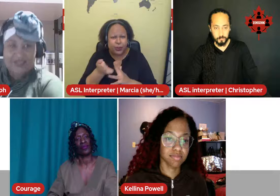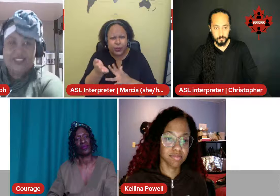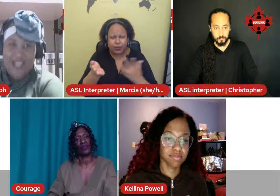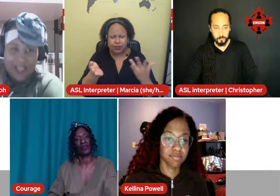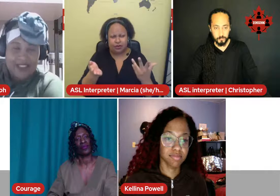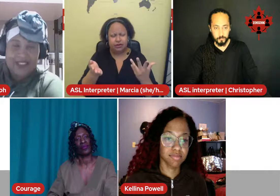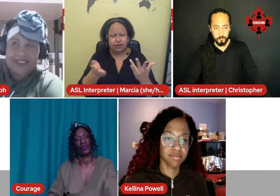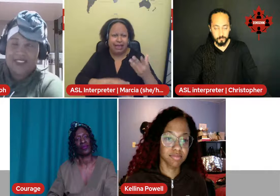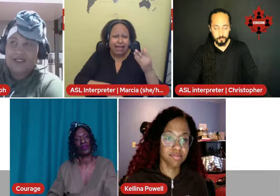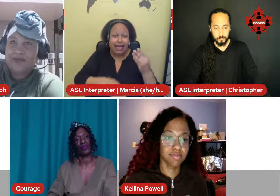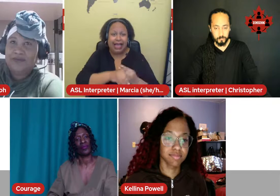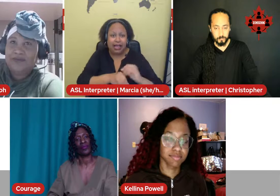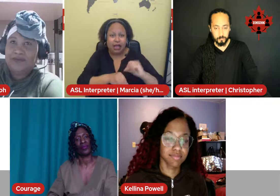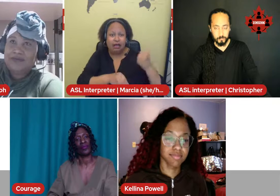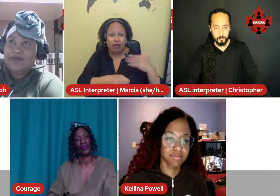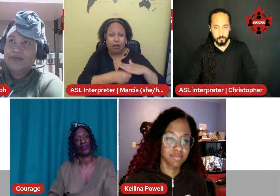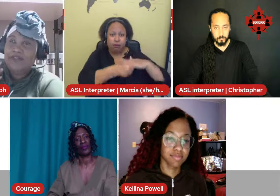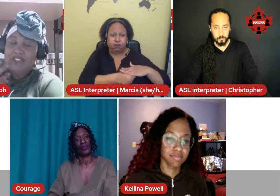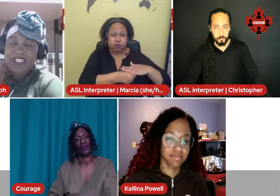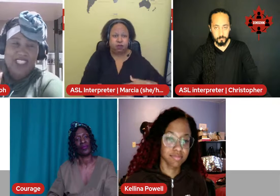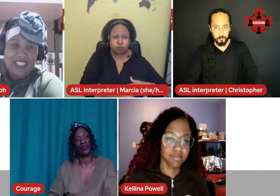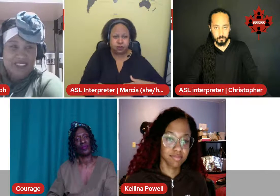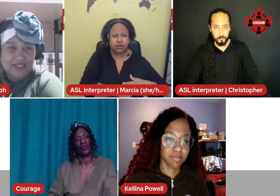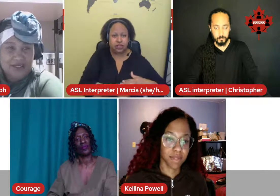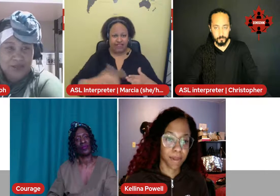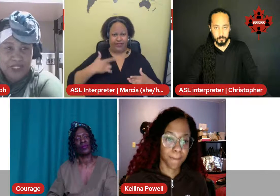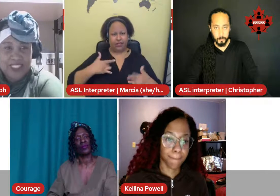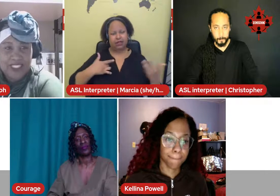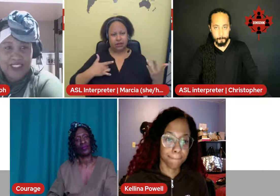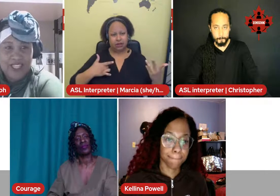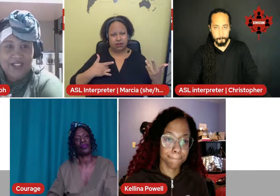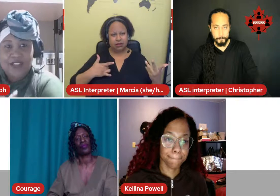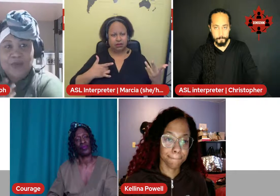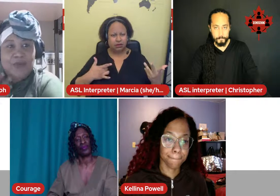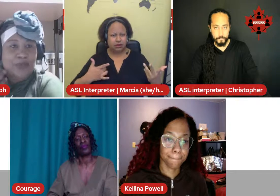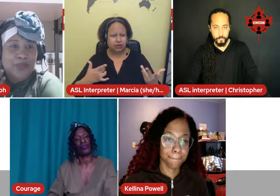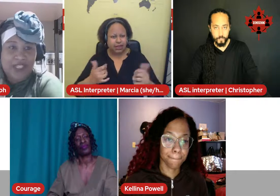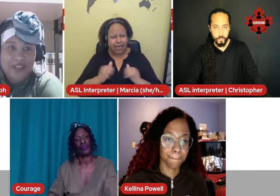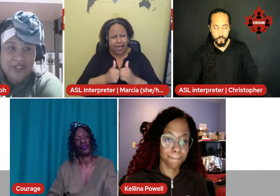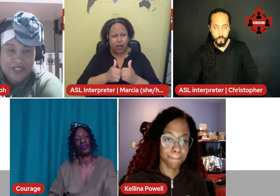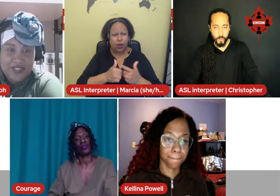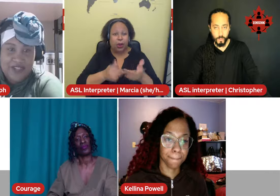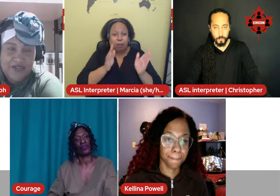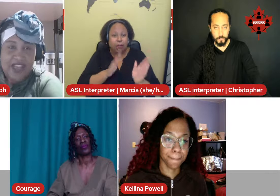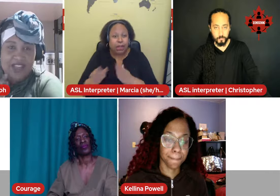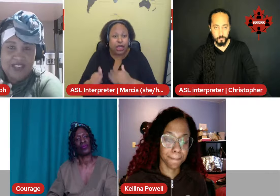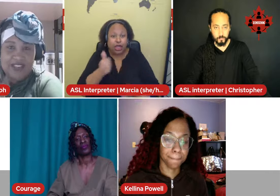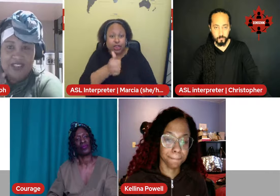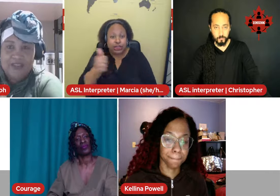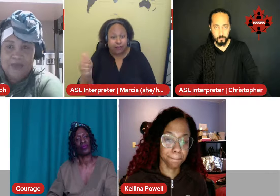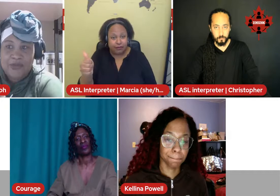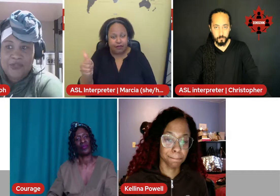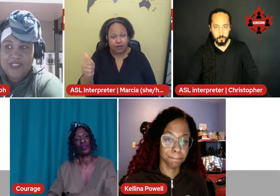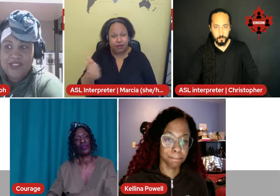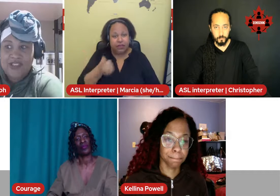added feeling, really? How do you prepare yourself as a deaf person